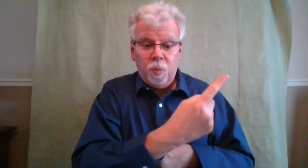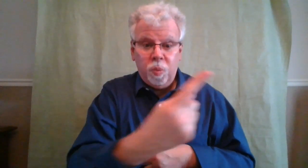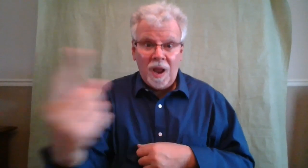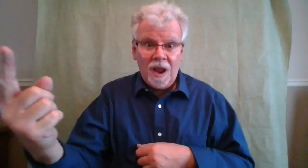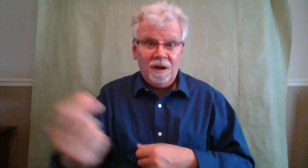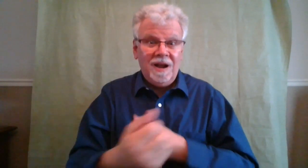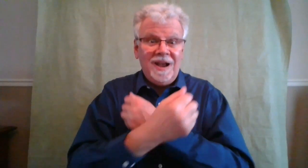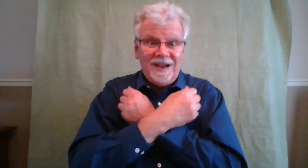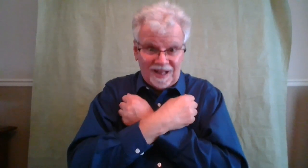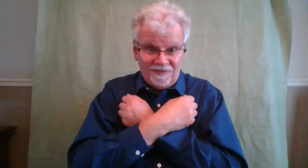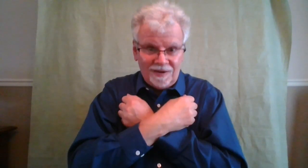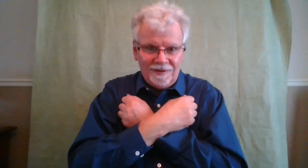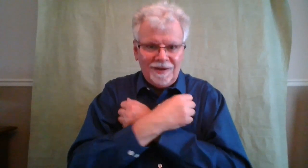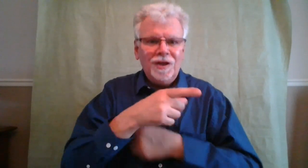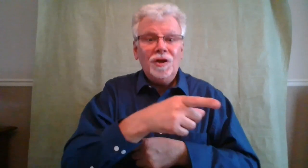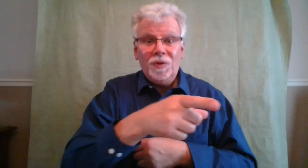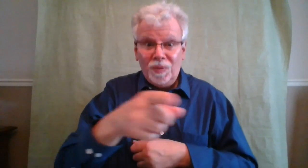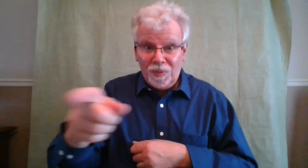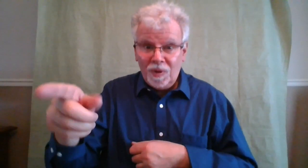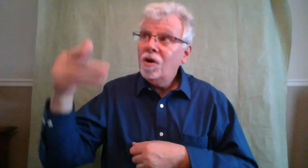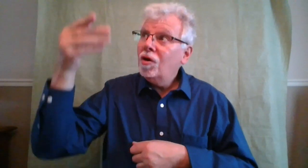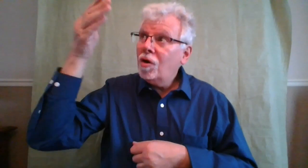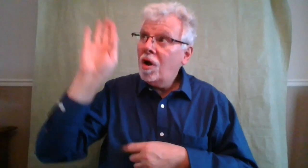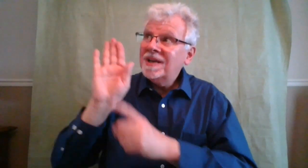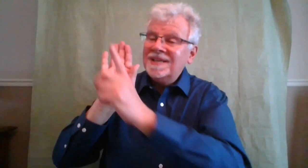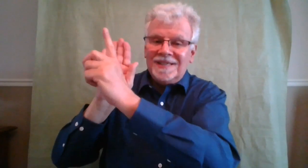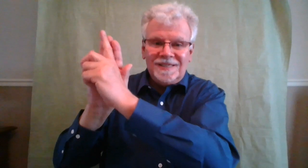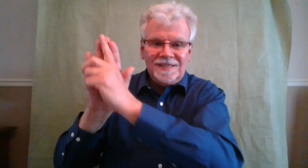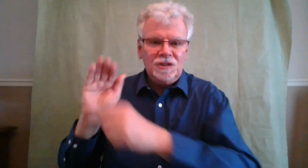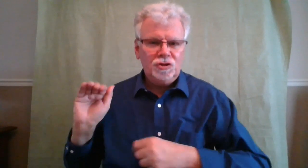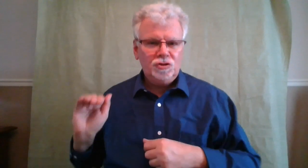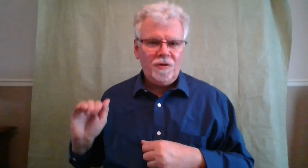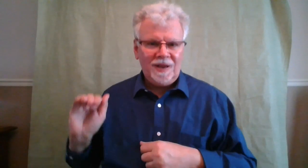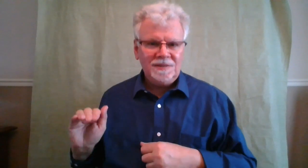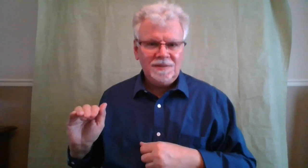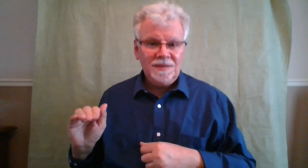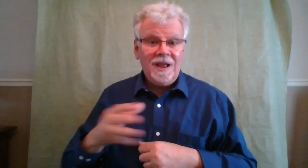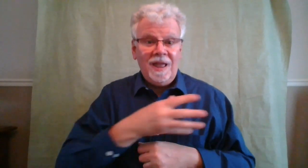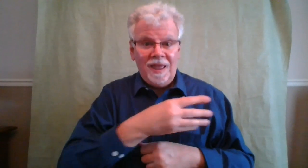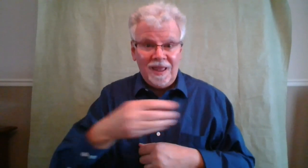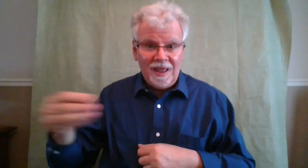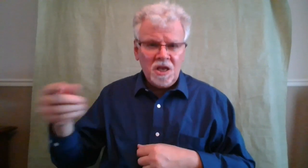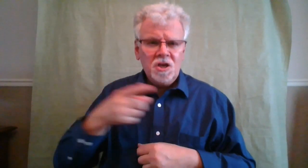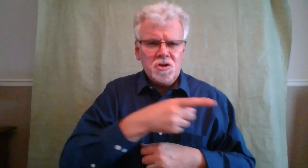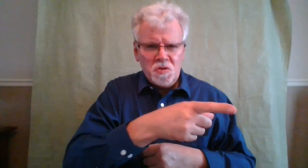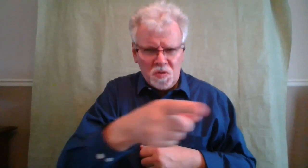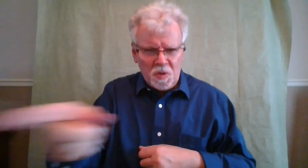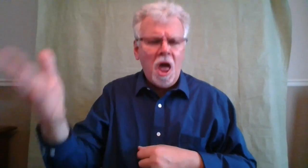everyone who loves is begotten by God and